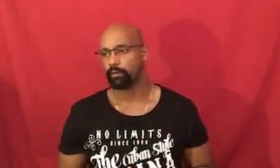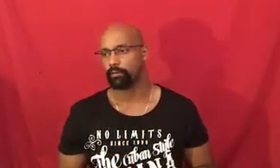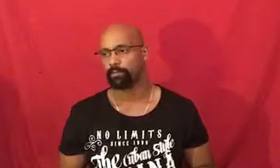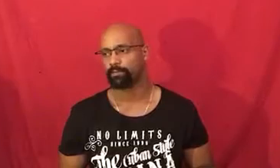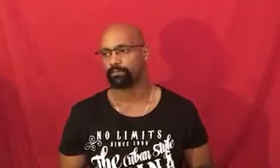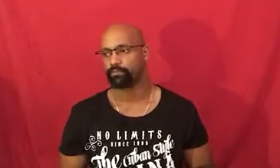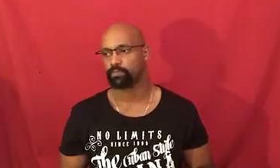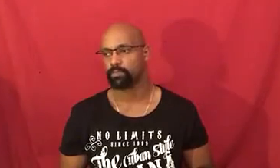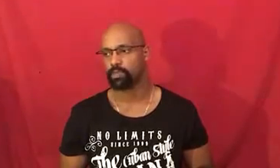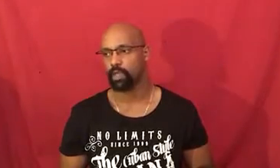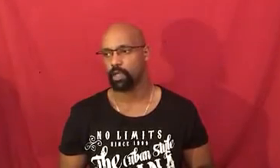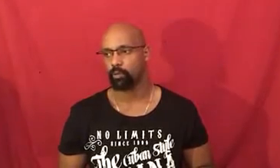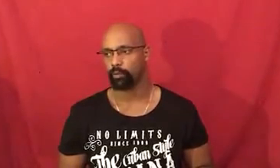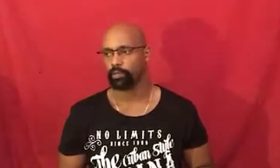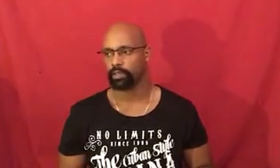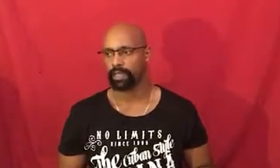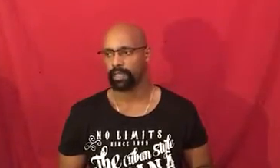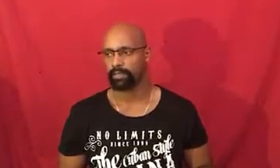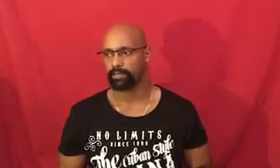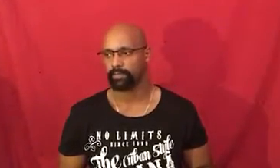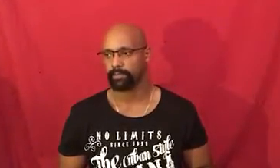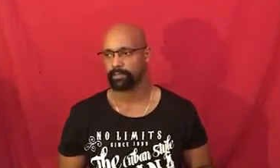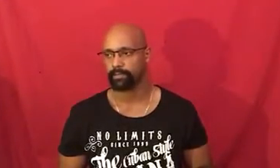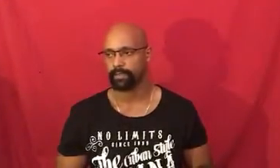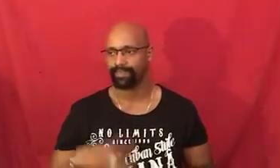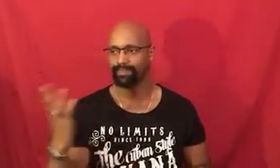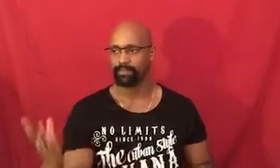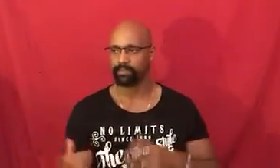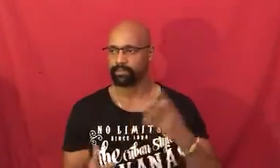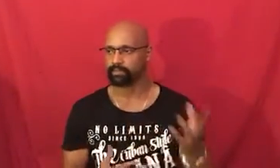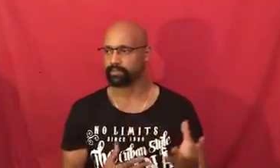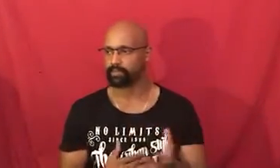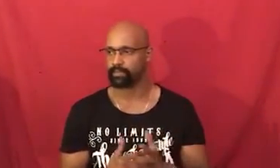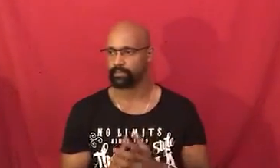when we look at ideas insights